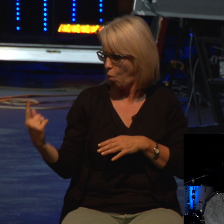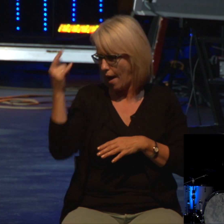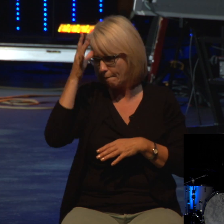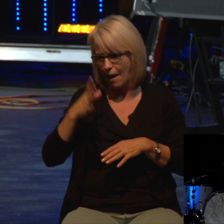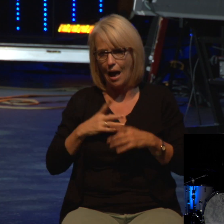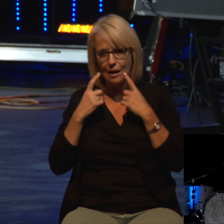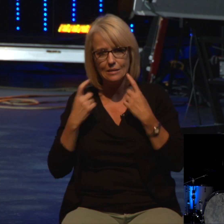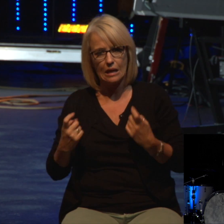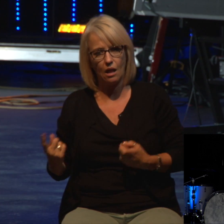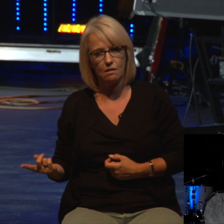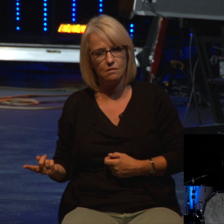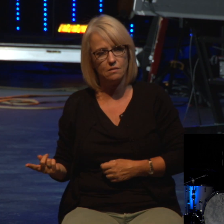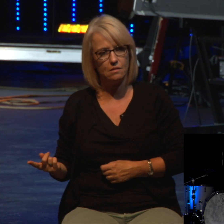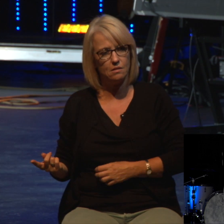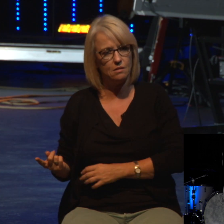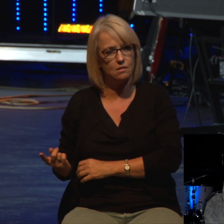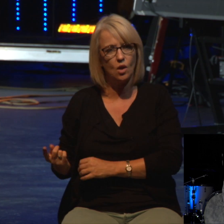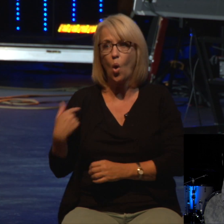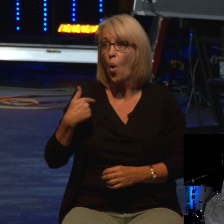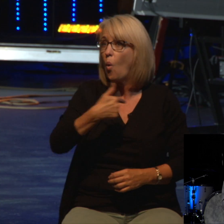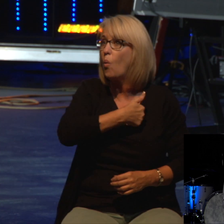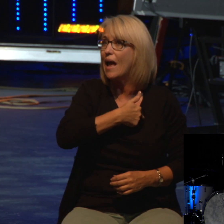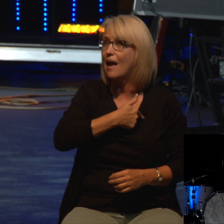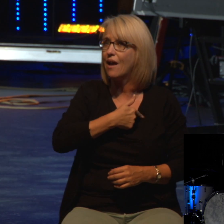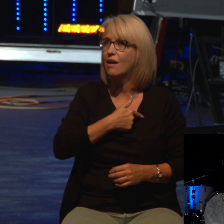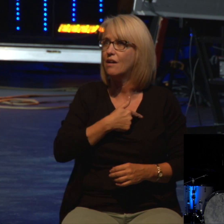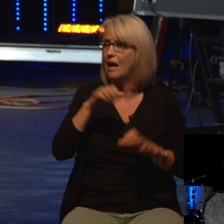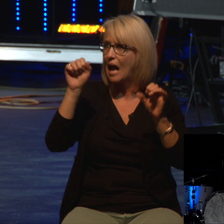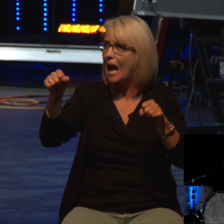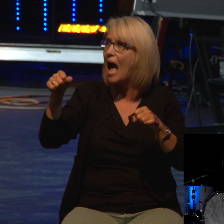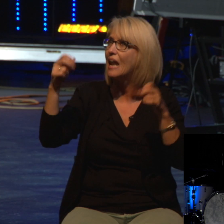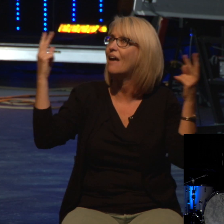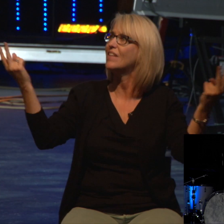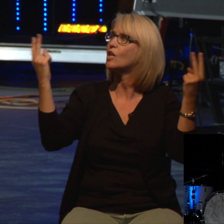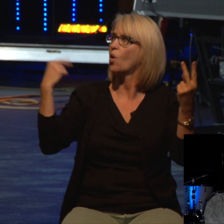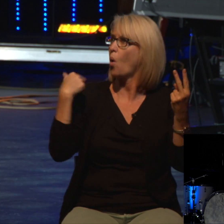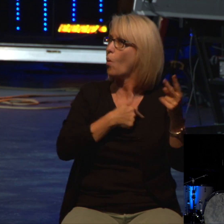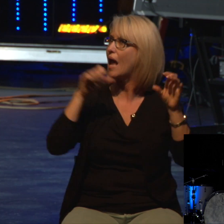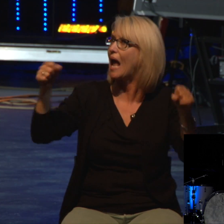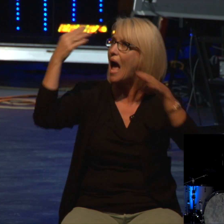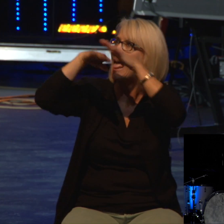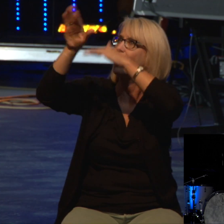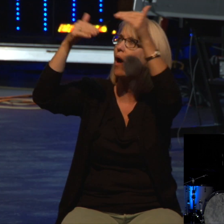victory and the fact that we can go to heaven is the victory of the God-man